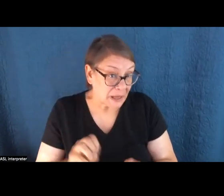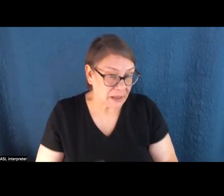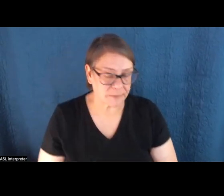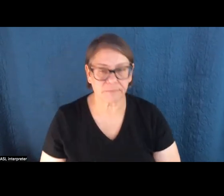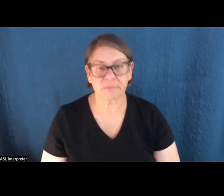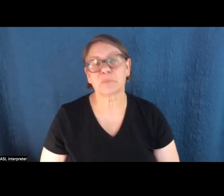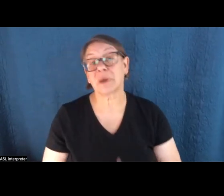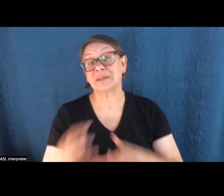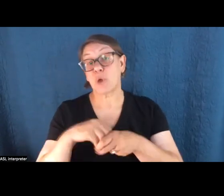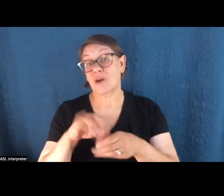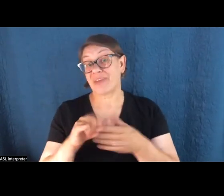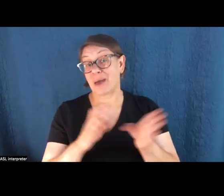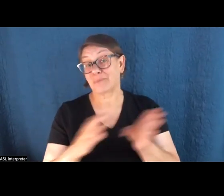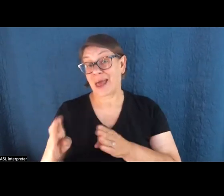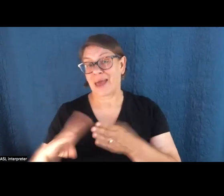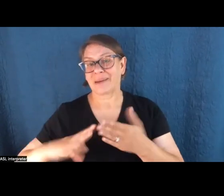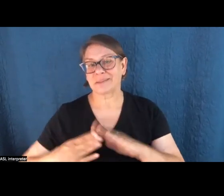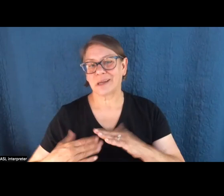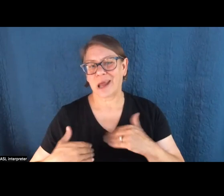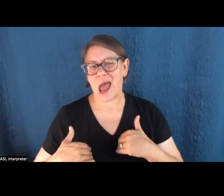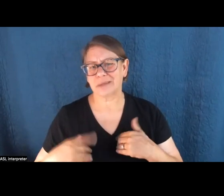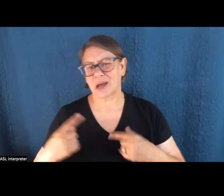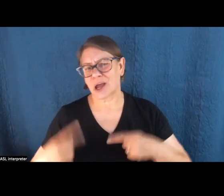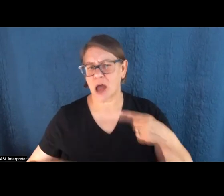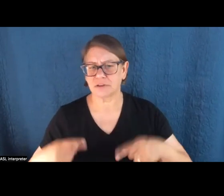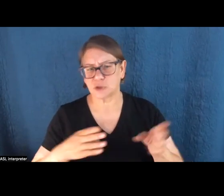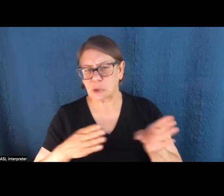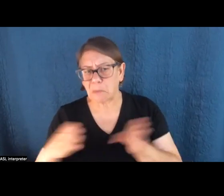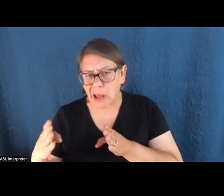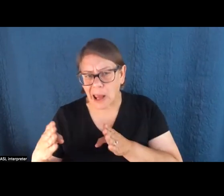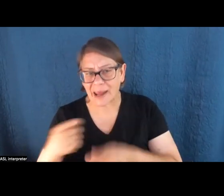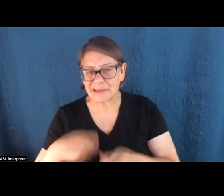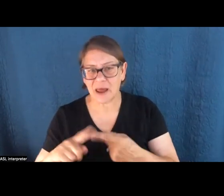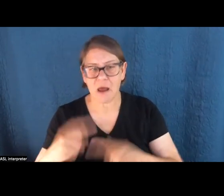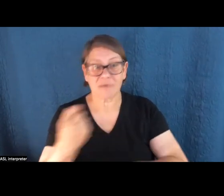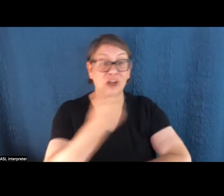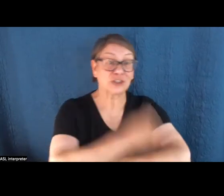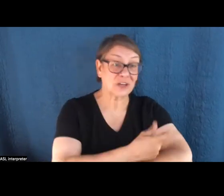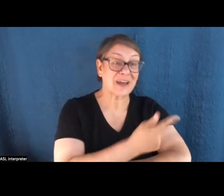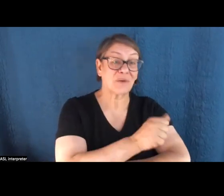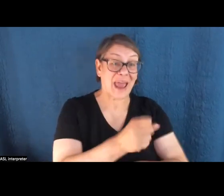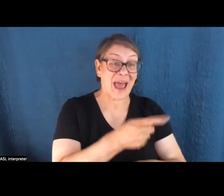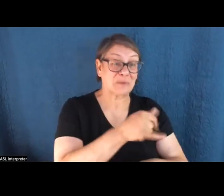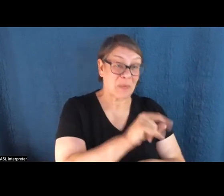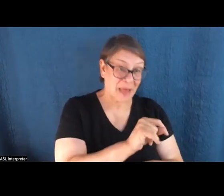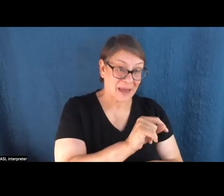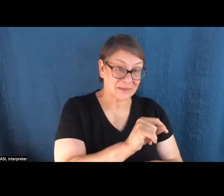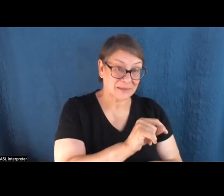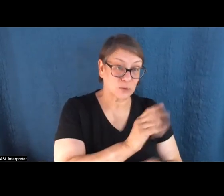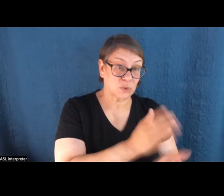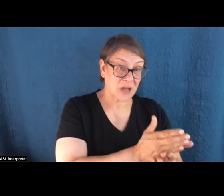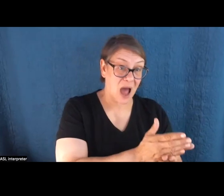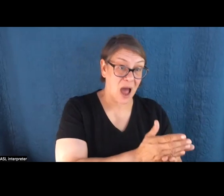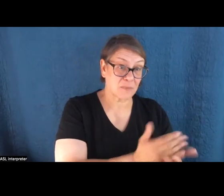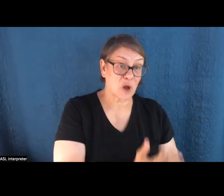plan, though, the city has got this, you somewhat controversial plan of, you know, rather than shut down its gas plants and stop burning gas, it's going to start burning